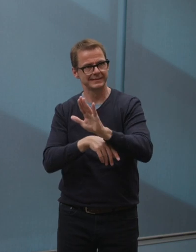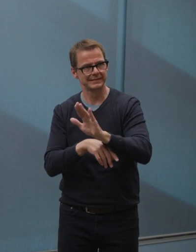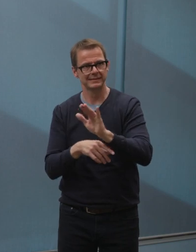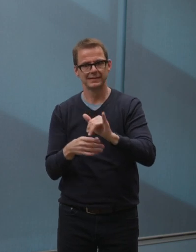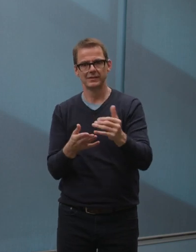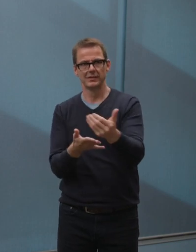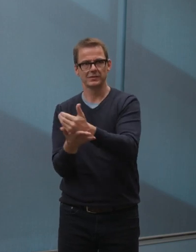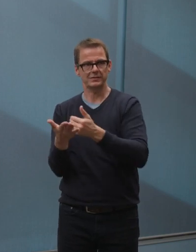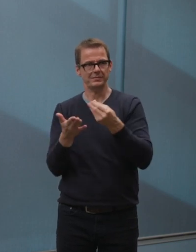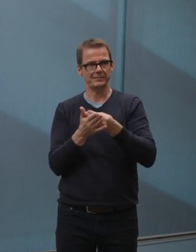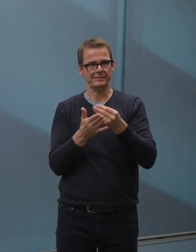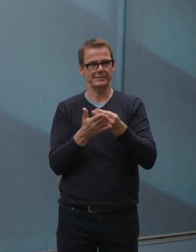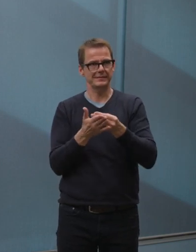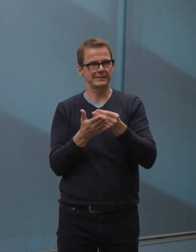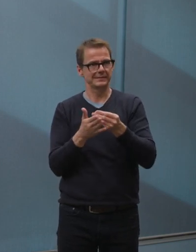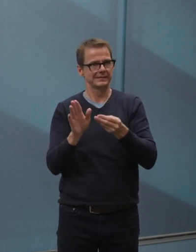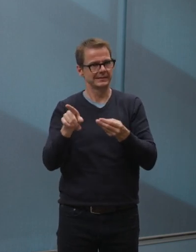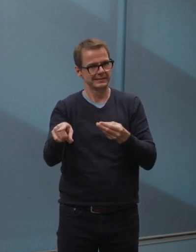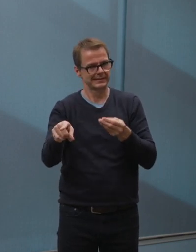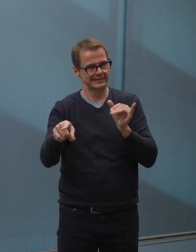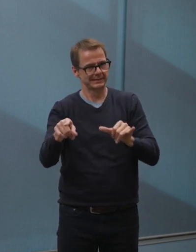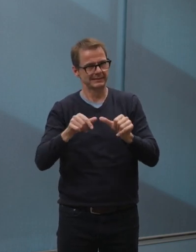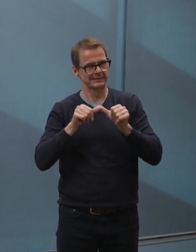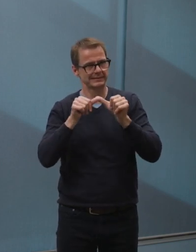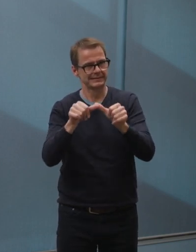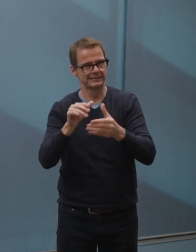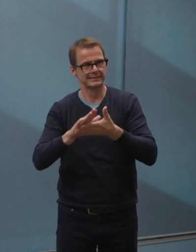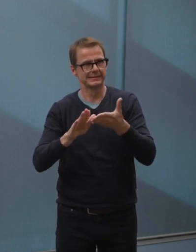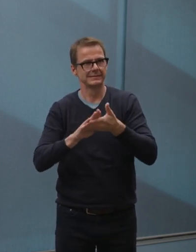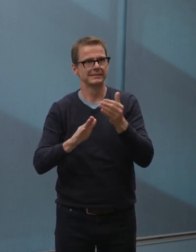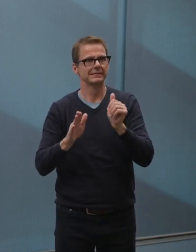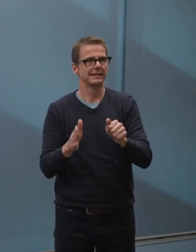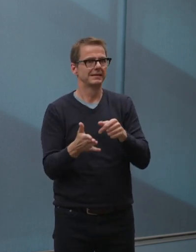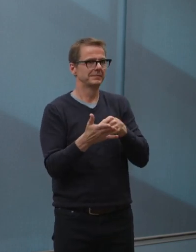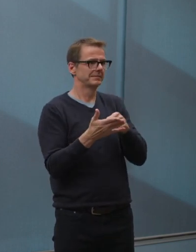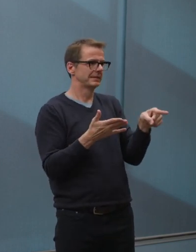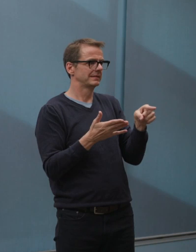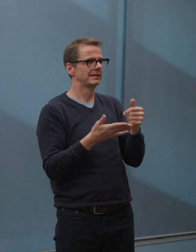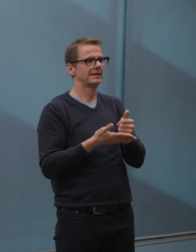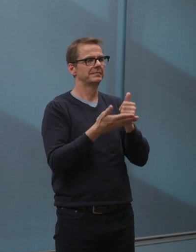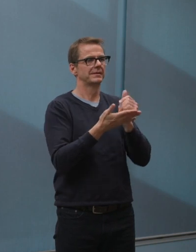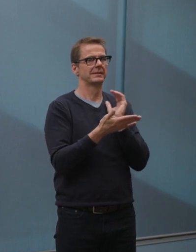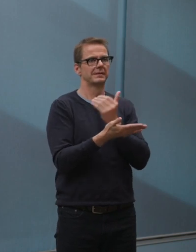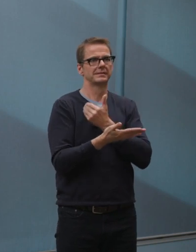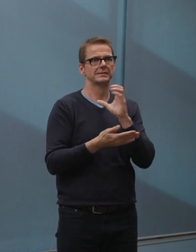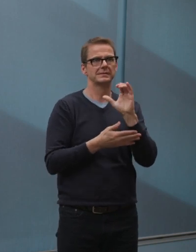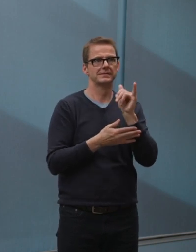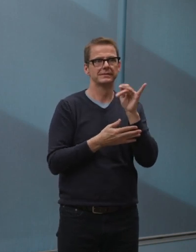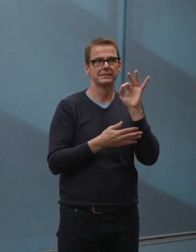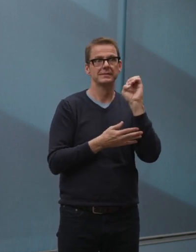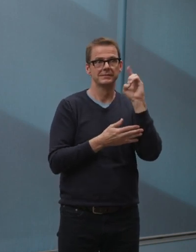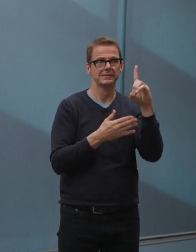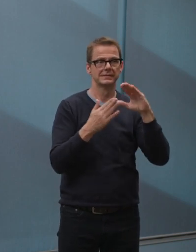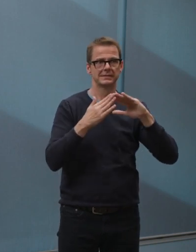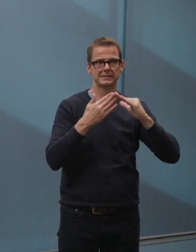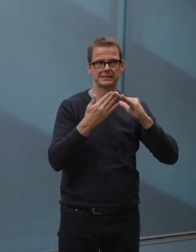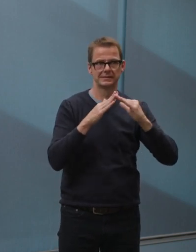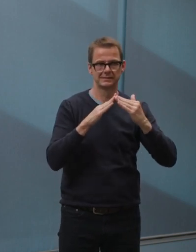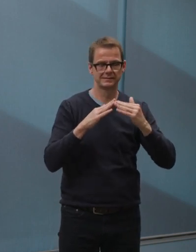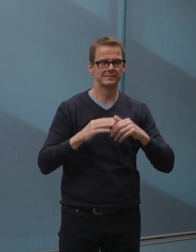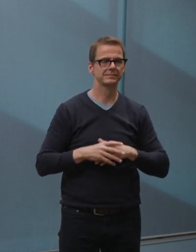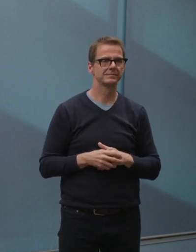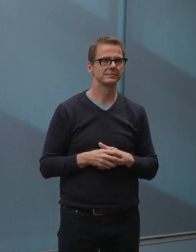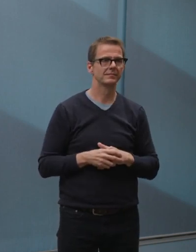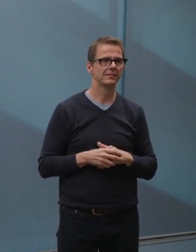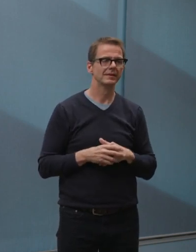which really is what supports people's ability to pay from one year to the next, and the principal revenue sources that come